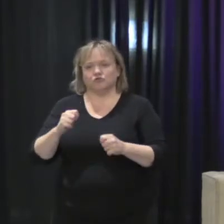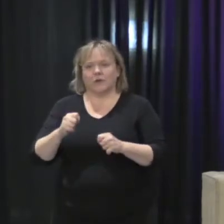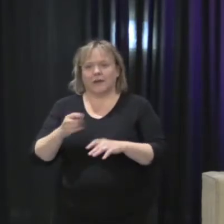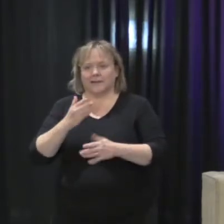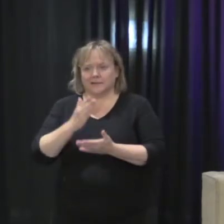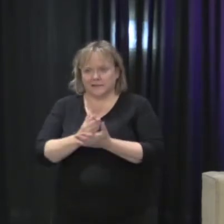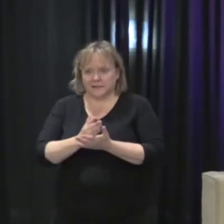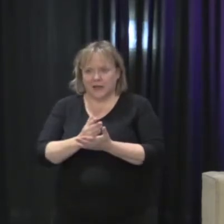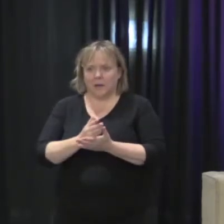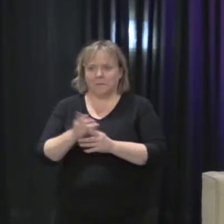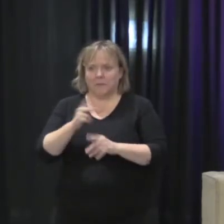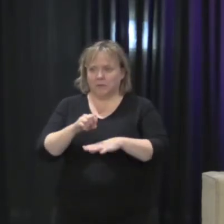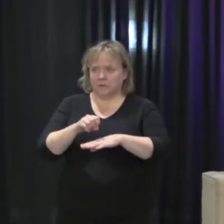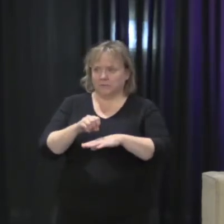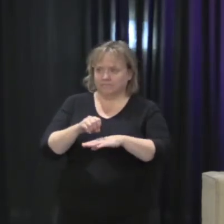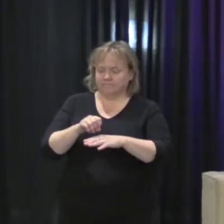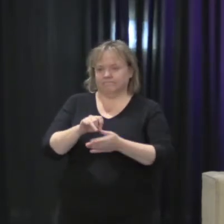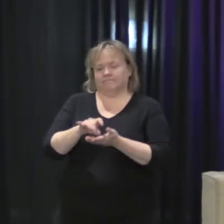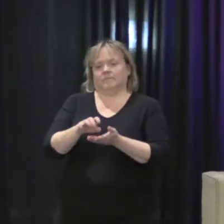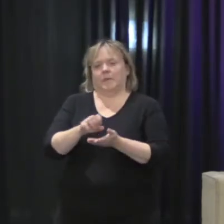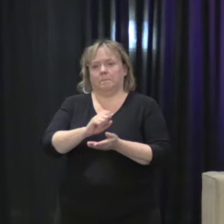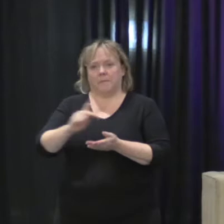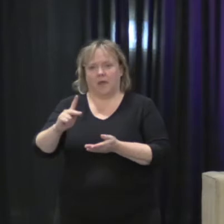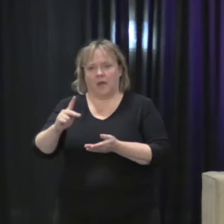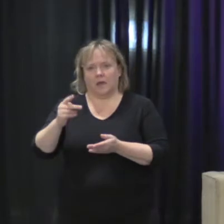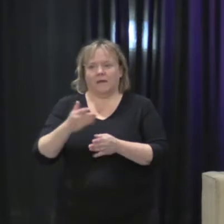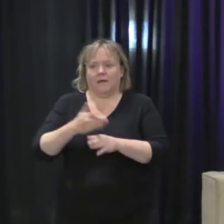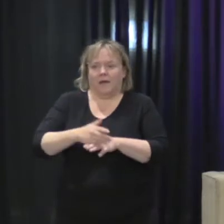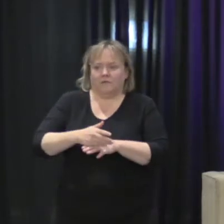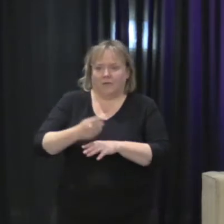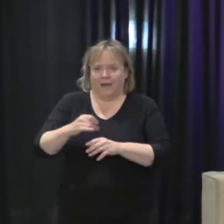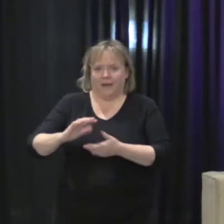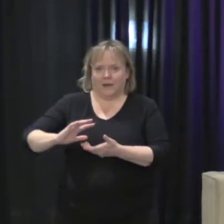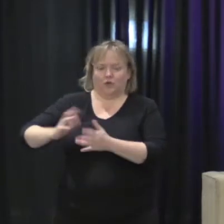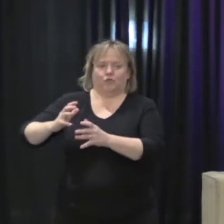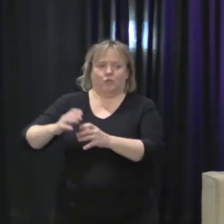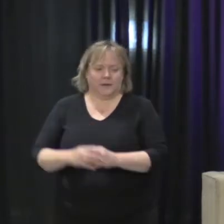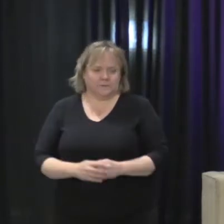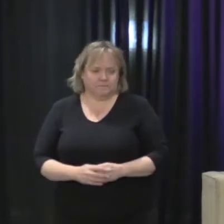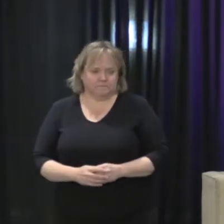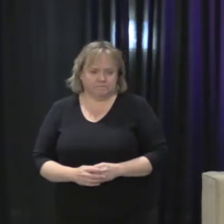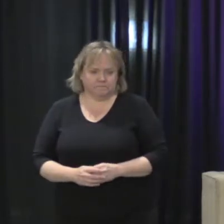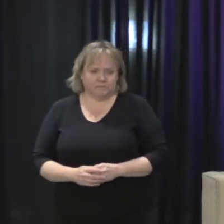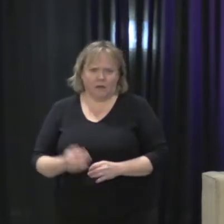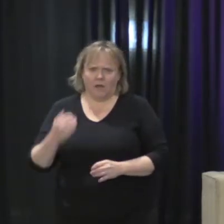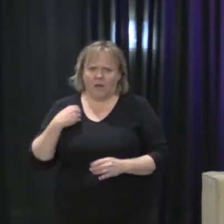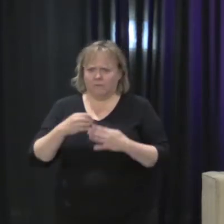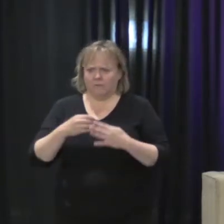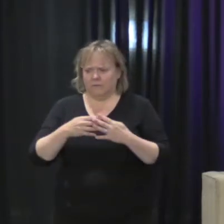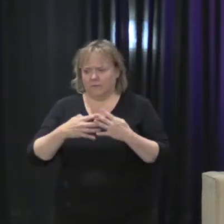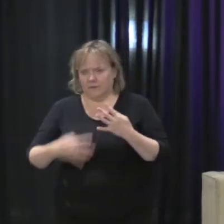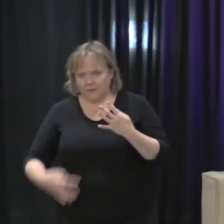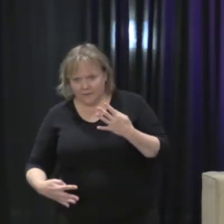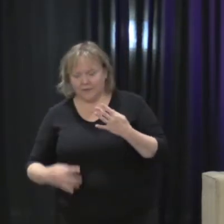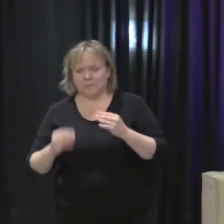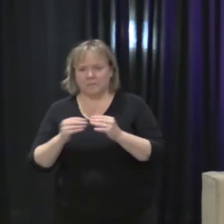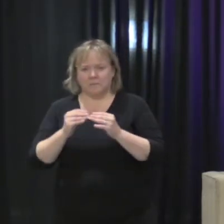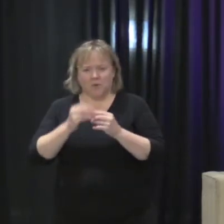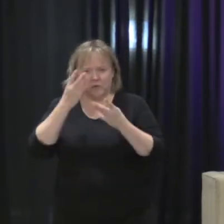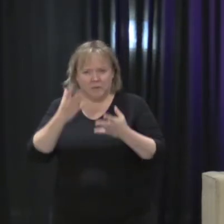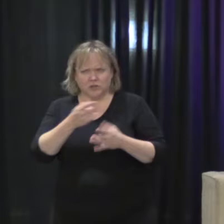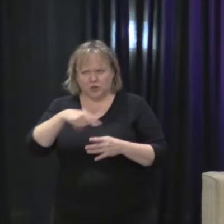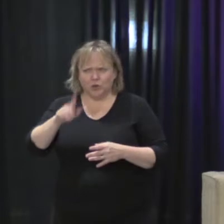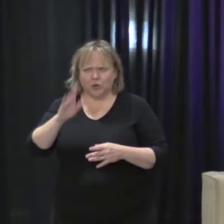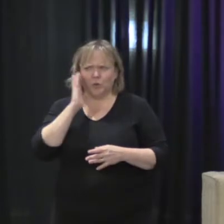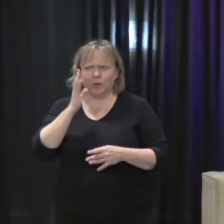-earthquake Haiti. There's so much more that I could tell you about Carrie, and so much more you'll want to know, I